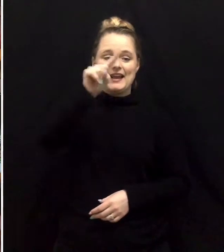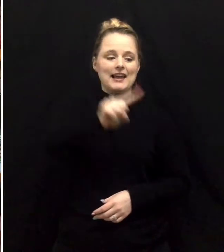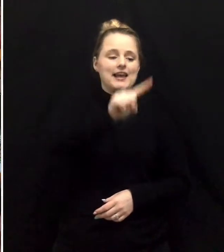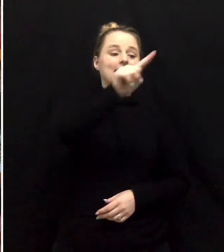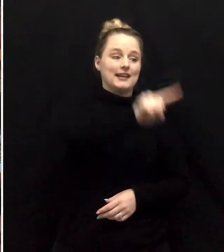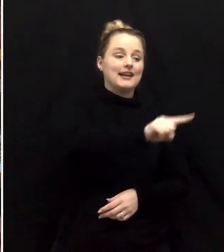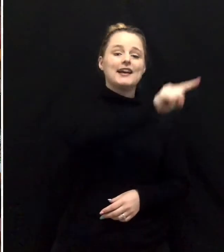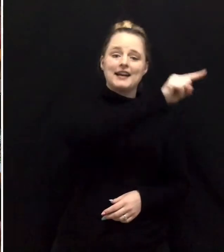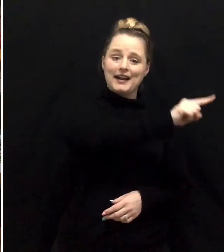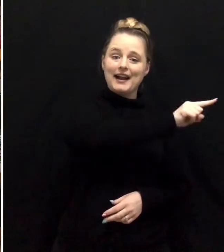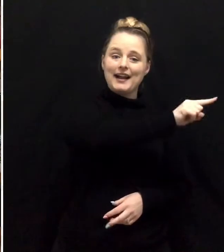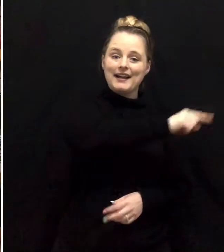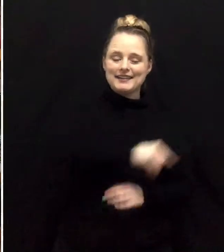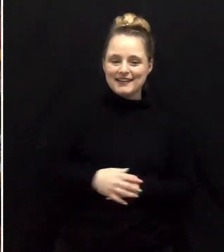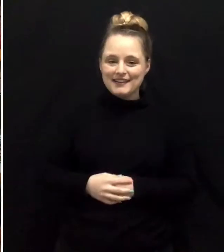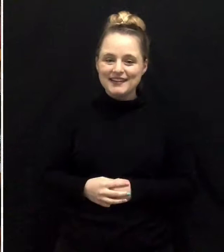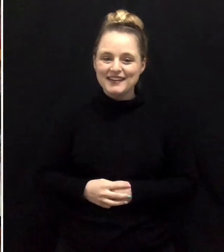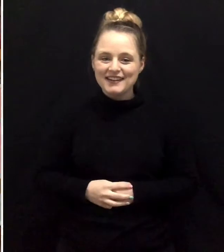zigzag.